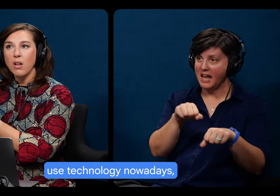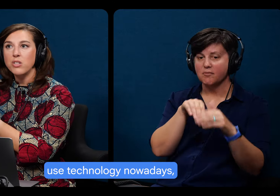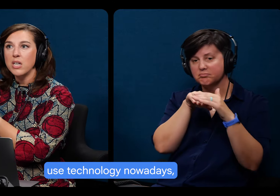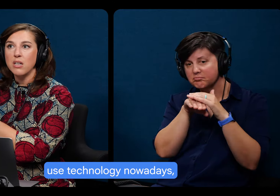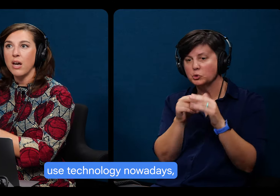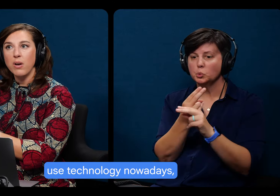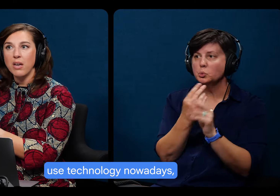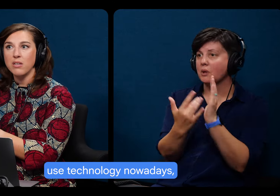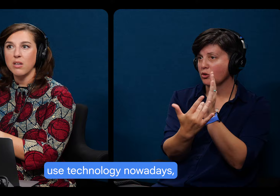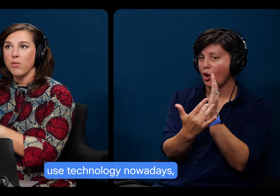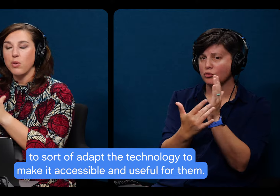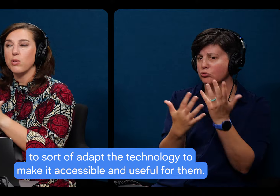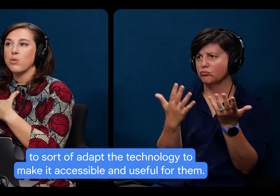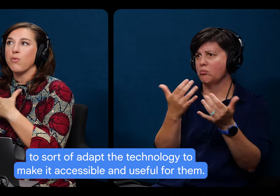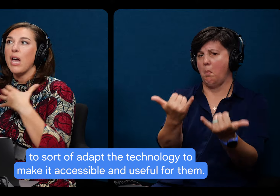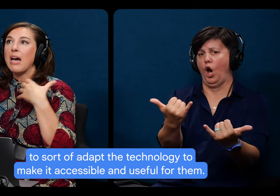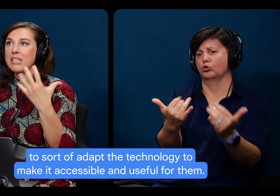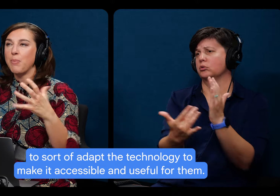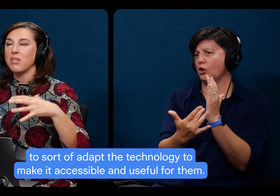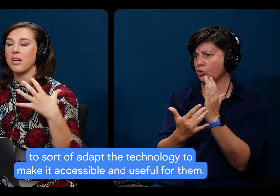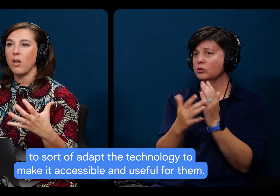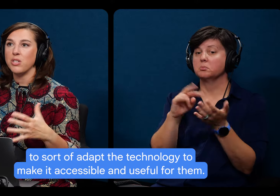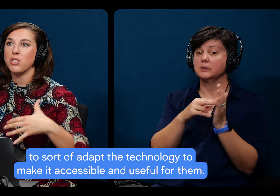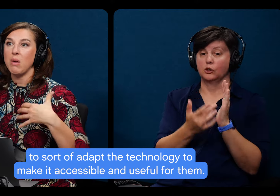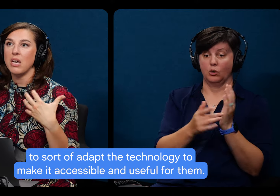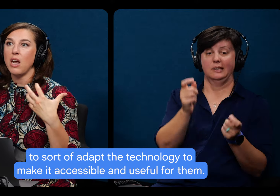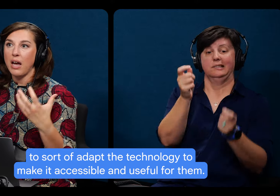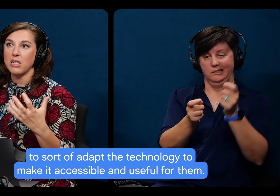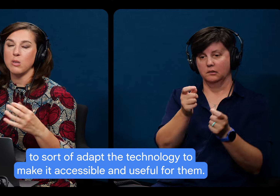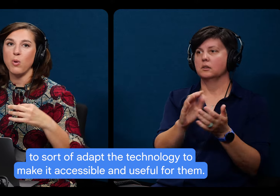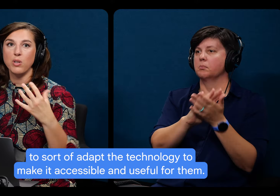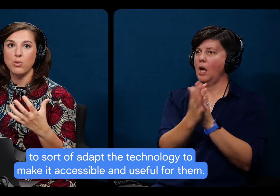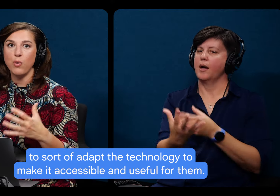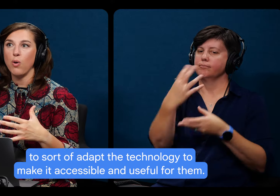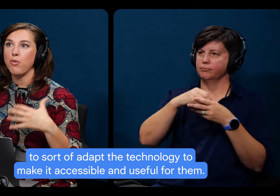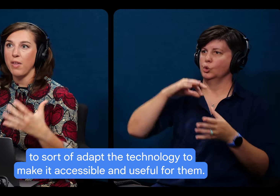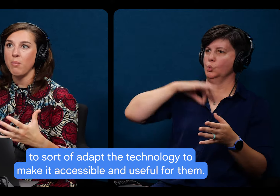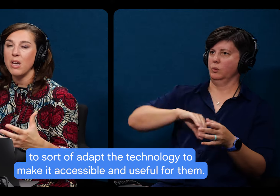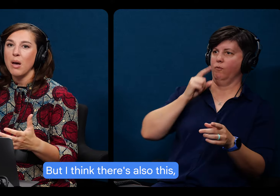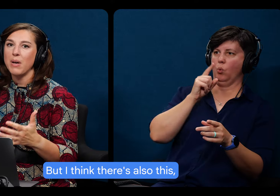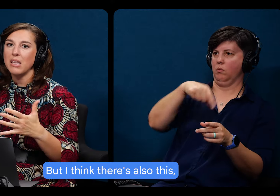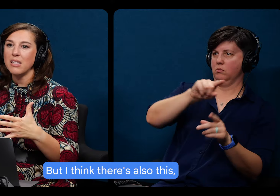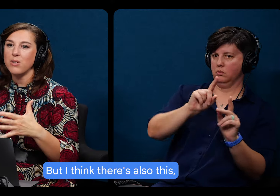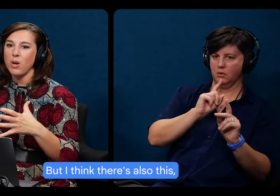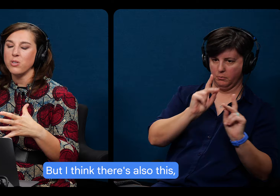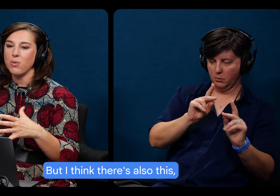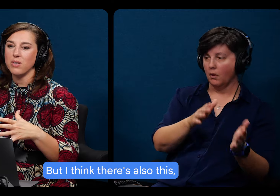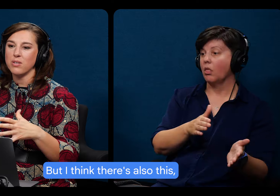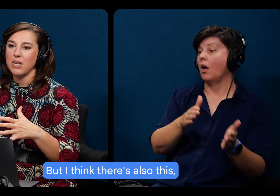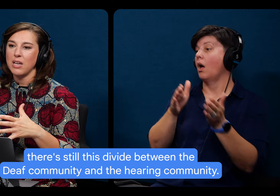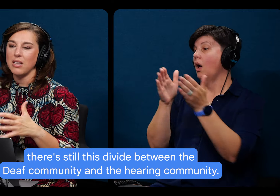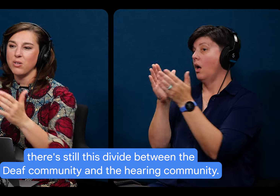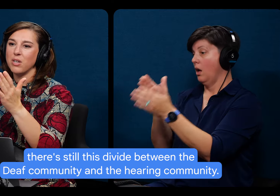technology nowadays, to sort of adapt the technology to make it accessible and useful for them. But I think there's also